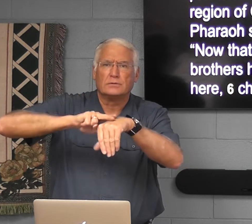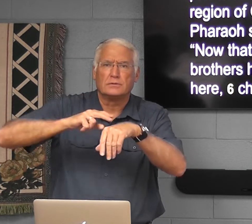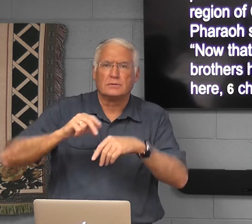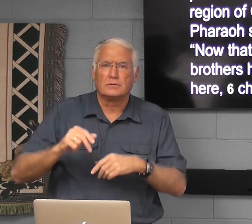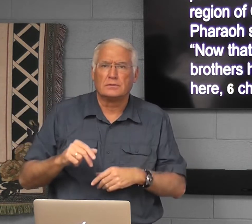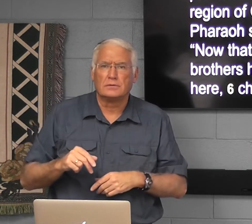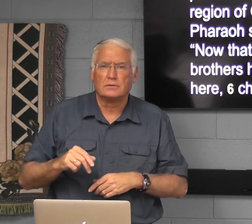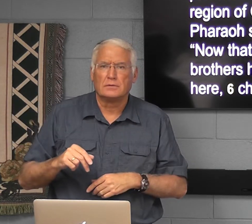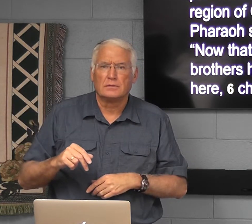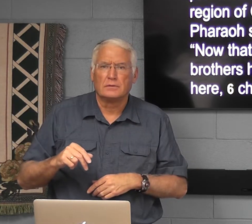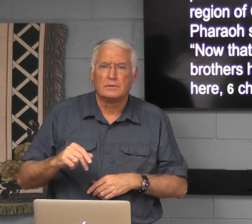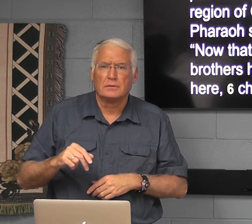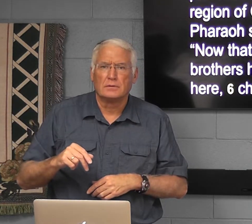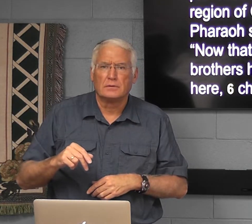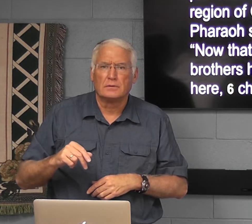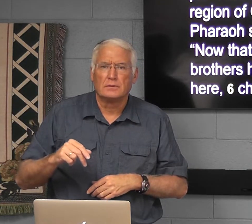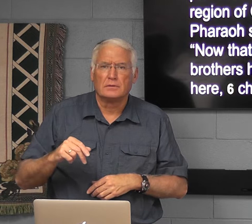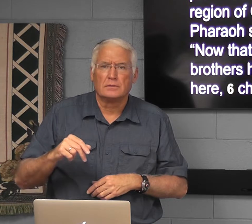There was different nations in the land.